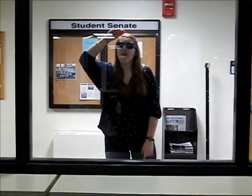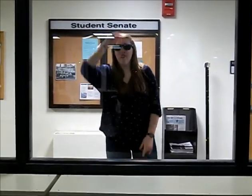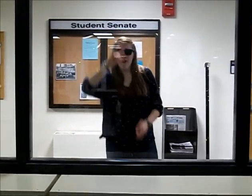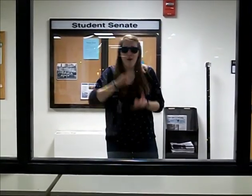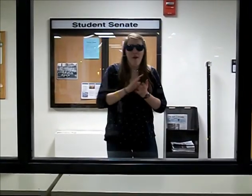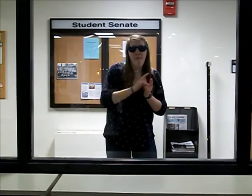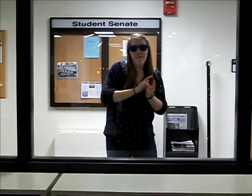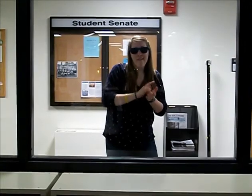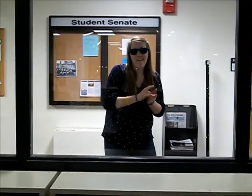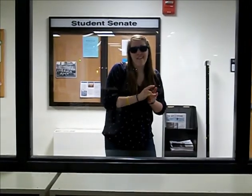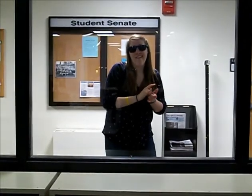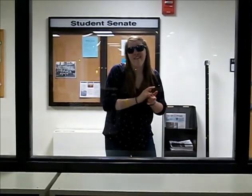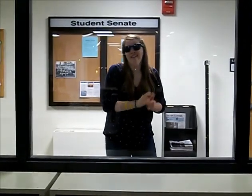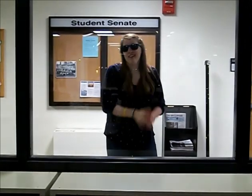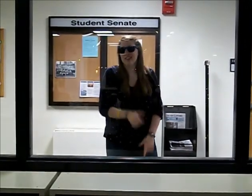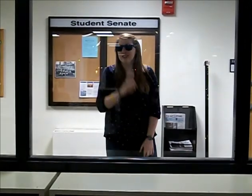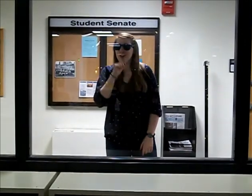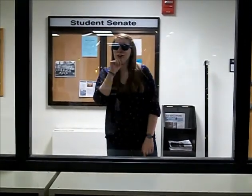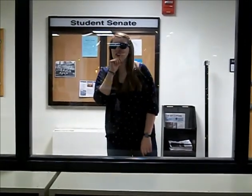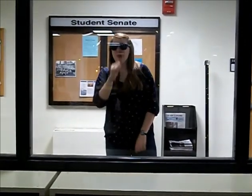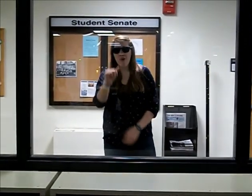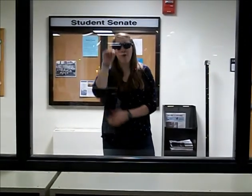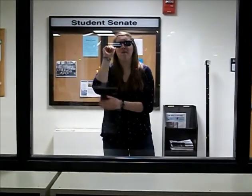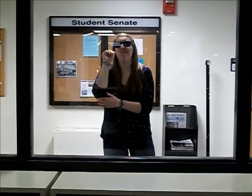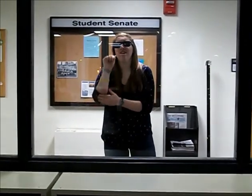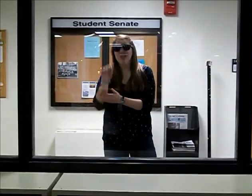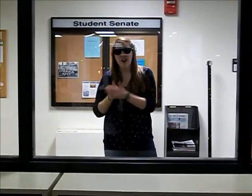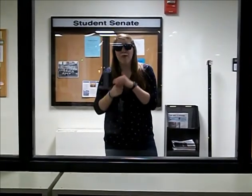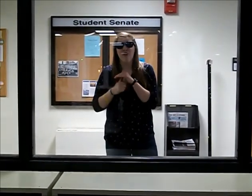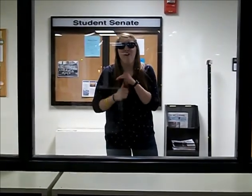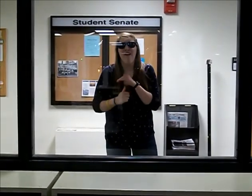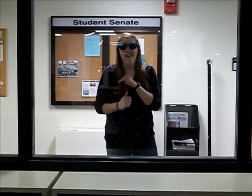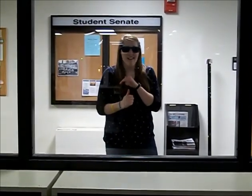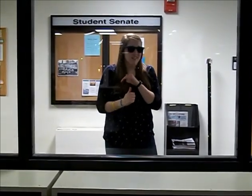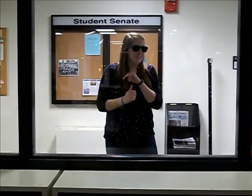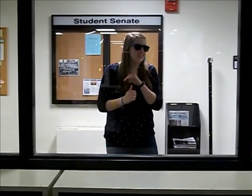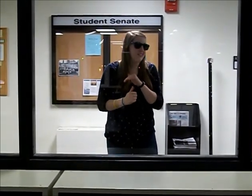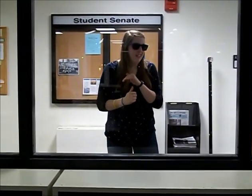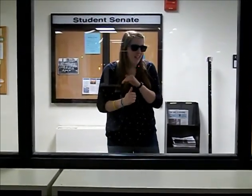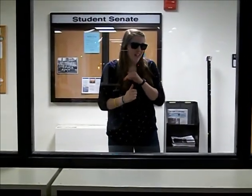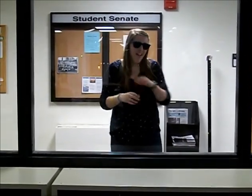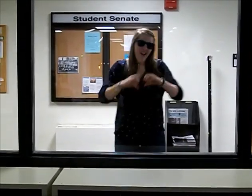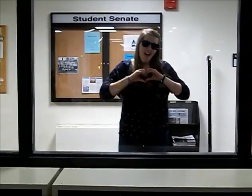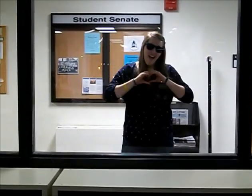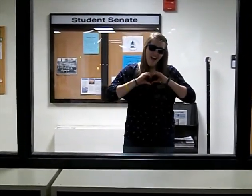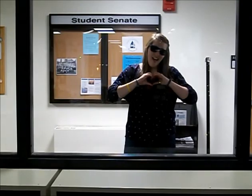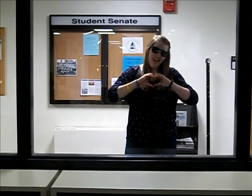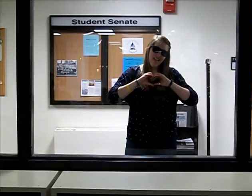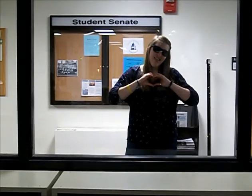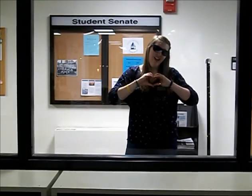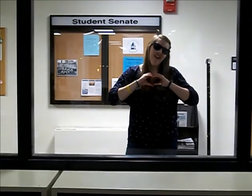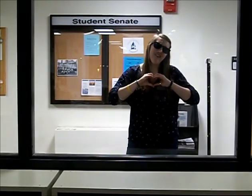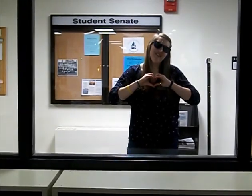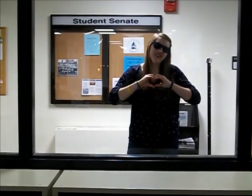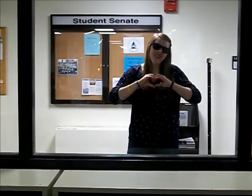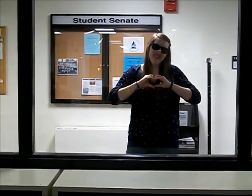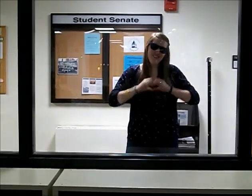Romance You shouldn't be ashamed or hiding I love you